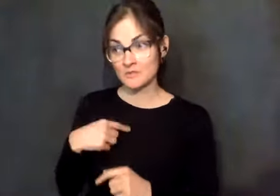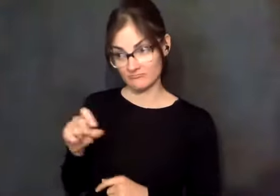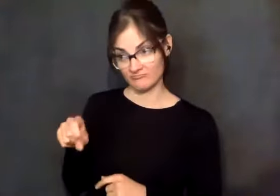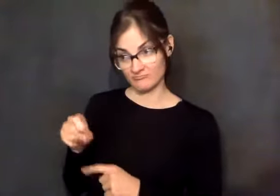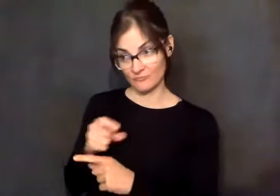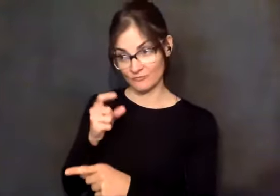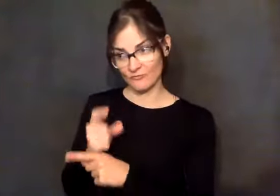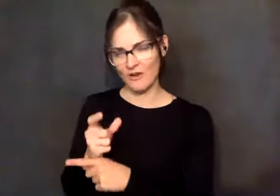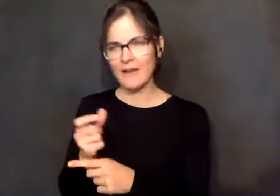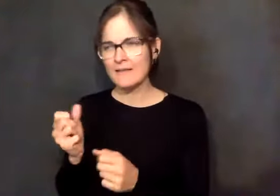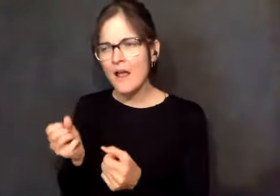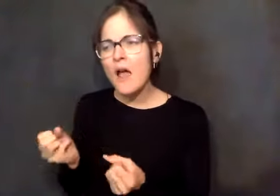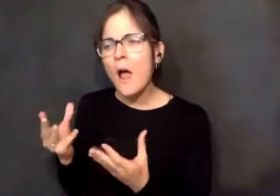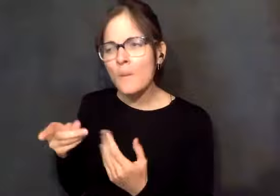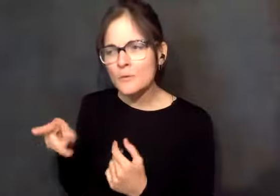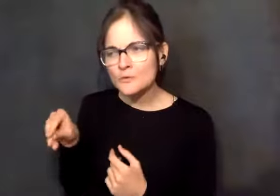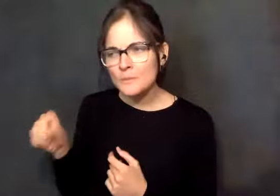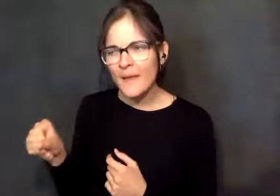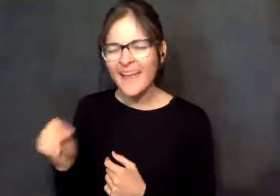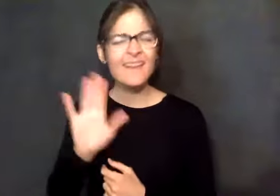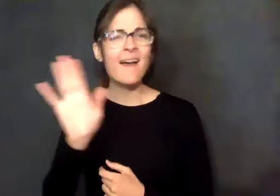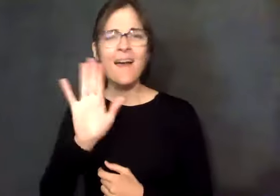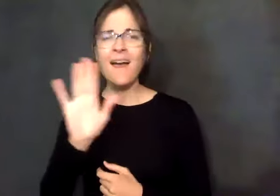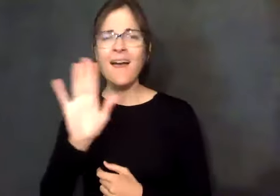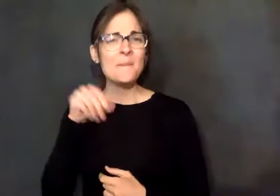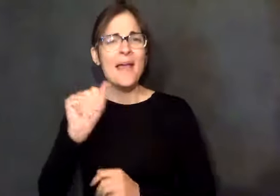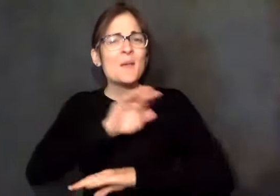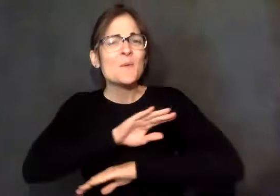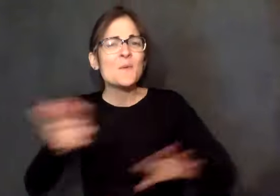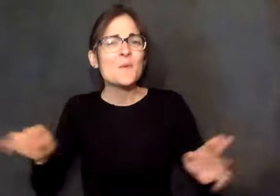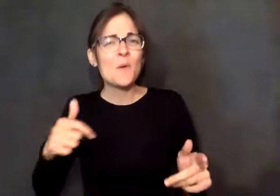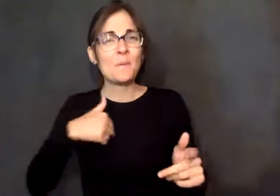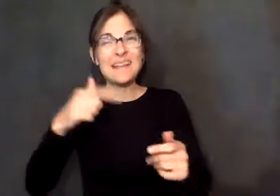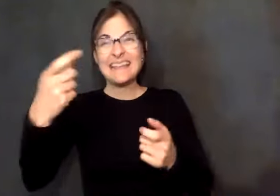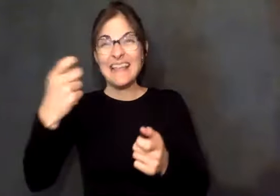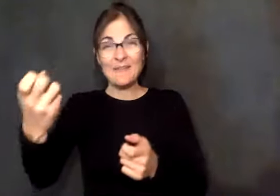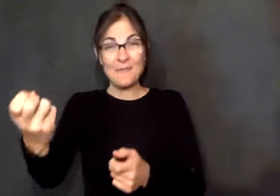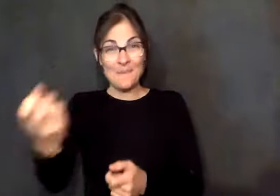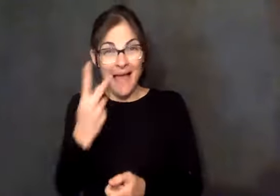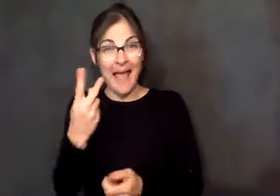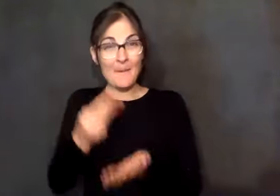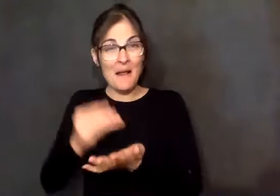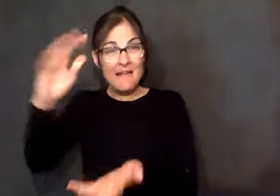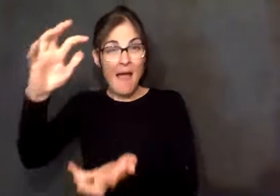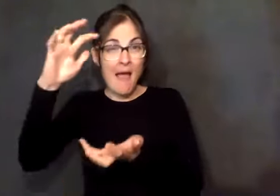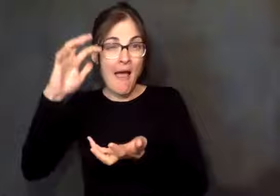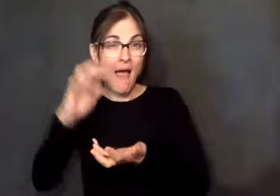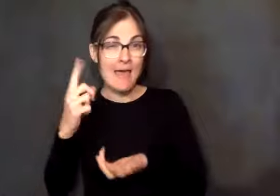know, the tax situation? I said, yes. And I said, how much do you have to pay? He said, I'm getting thousands back. I'm getting